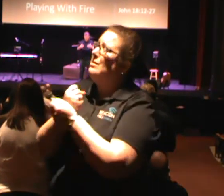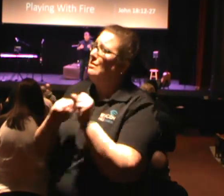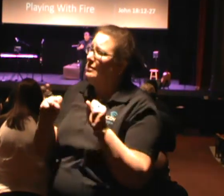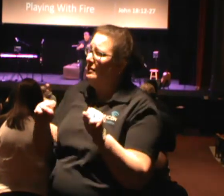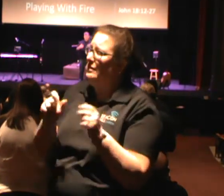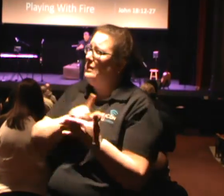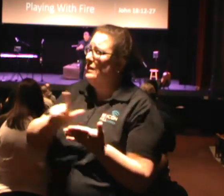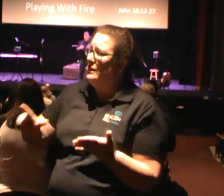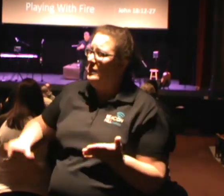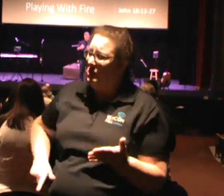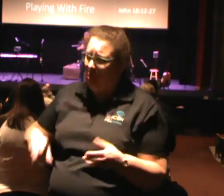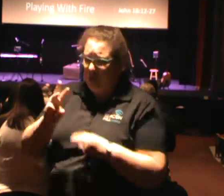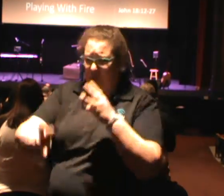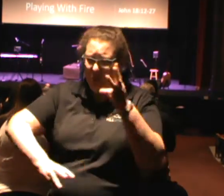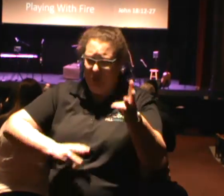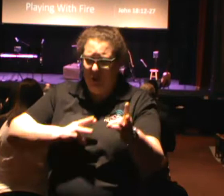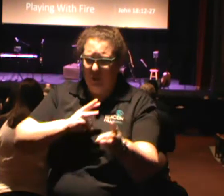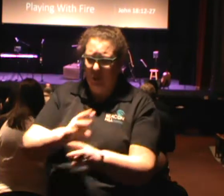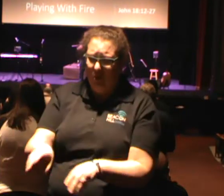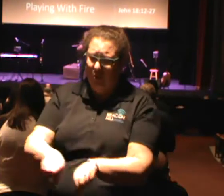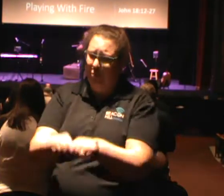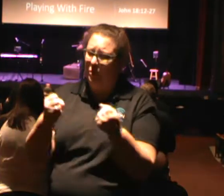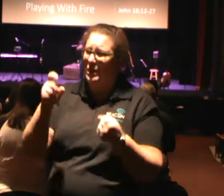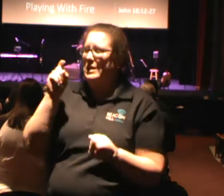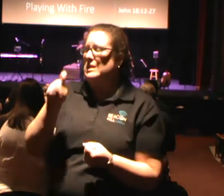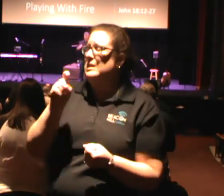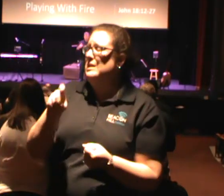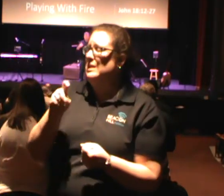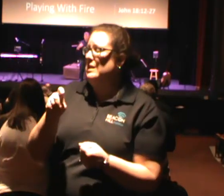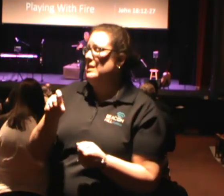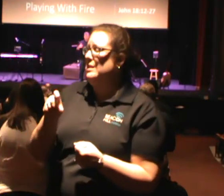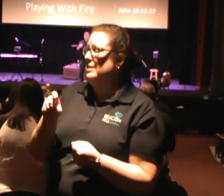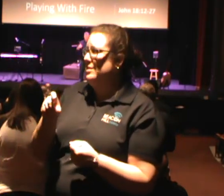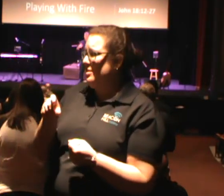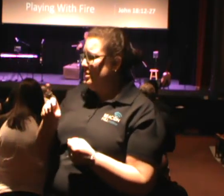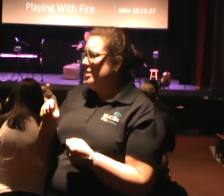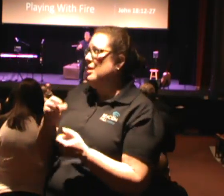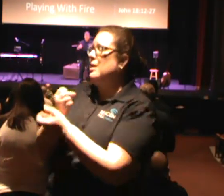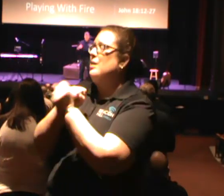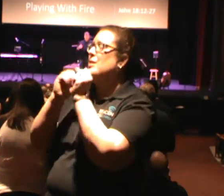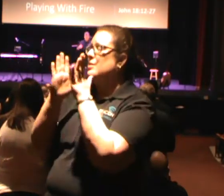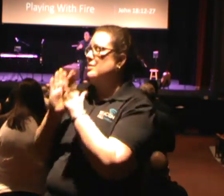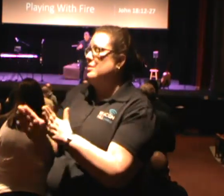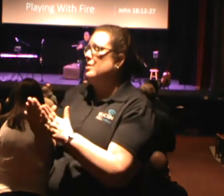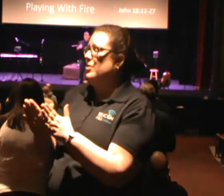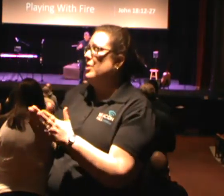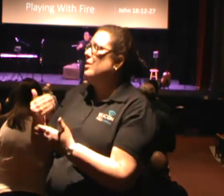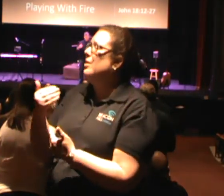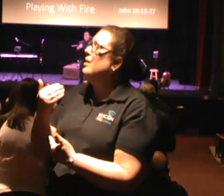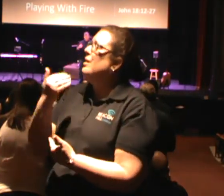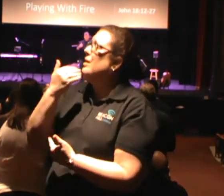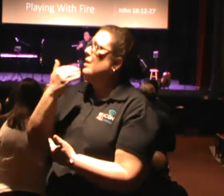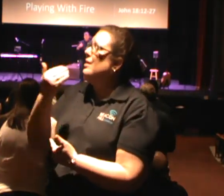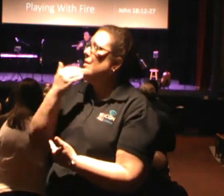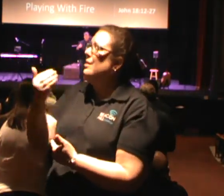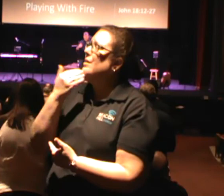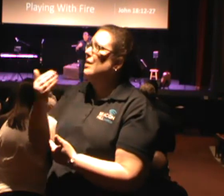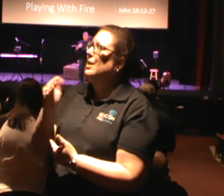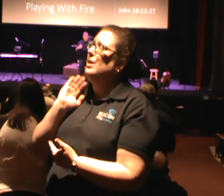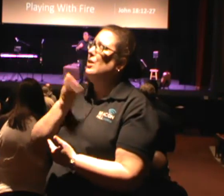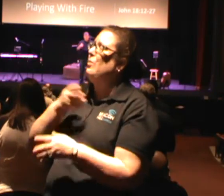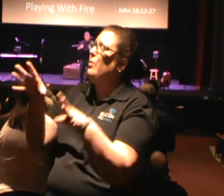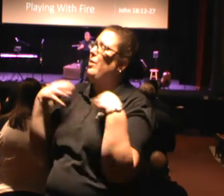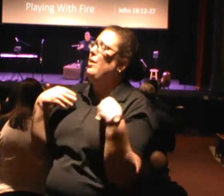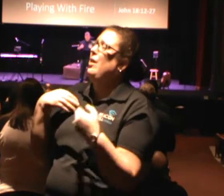Lord, this broken world needs an unbreakable Savior. And Lord, I pray to you that we have for it. So Lord, I pray that if